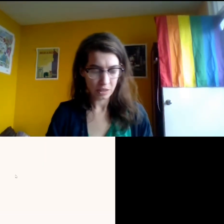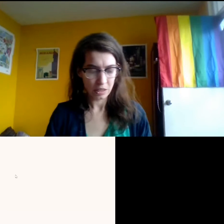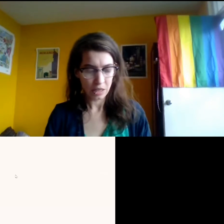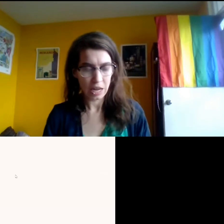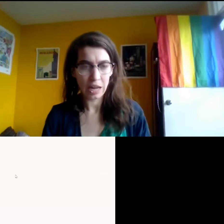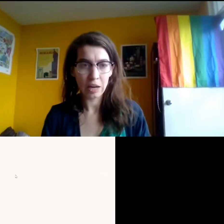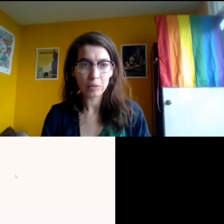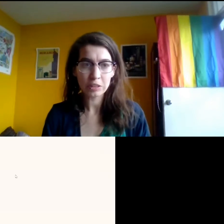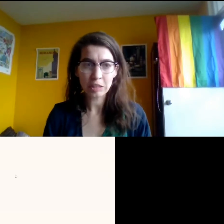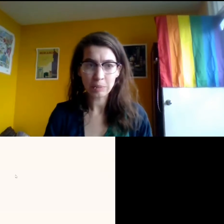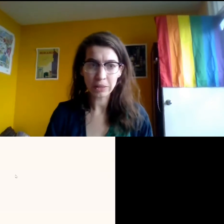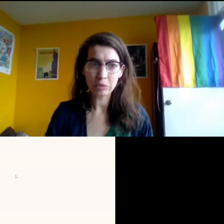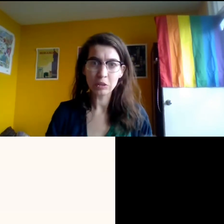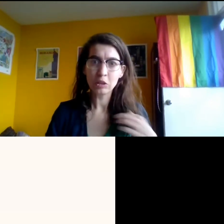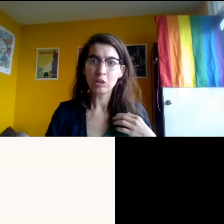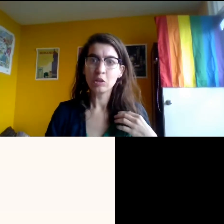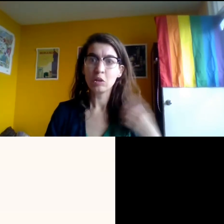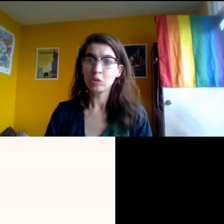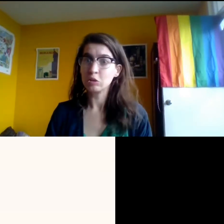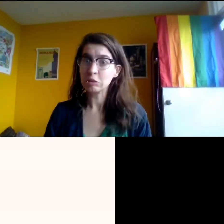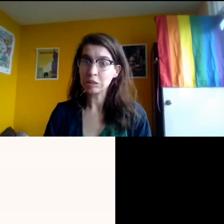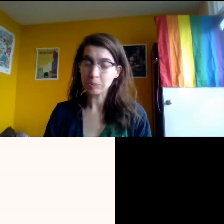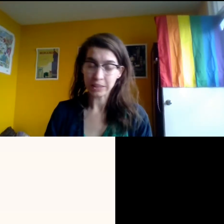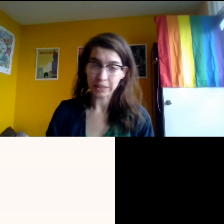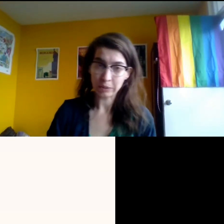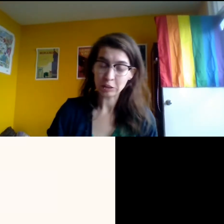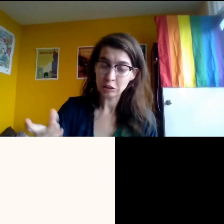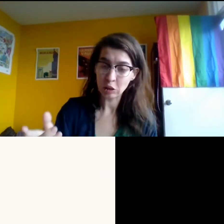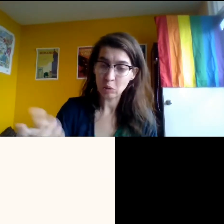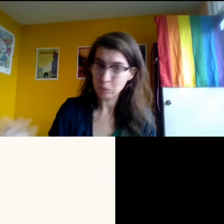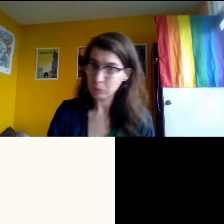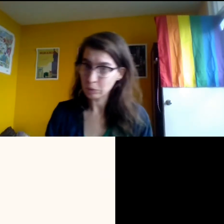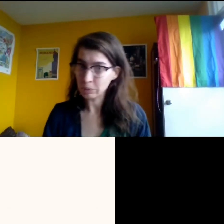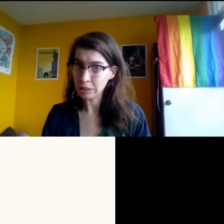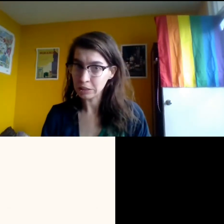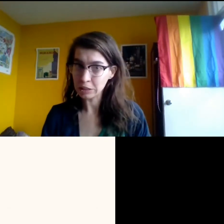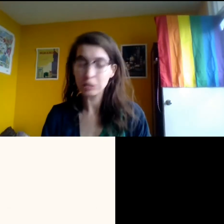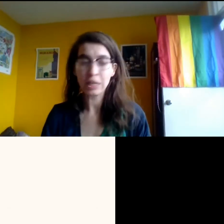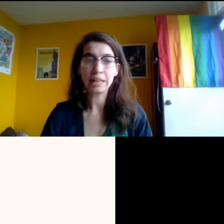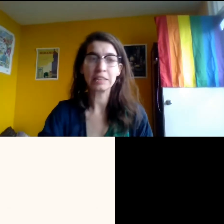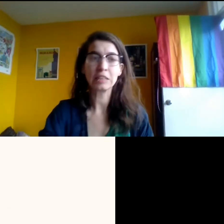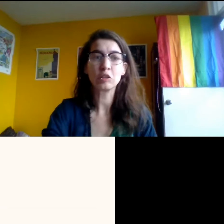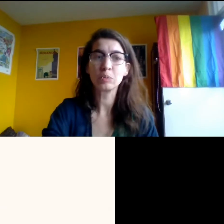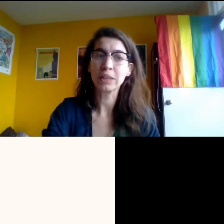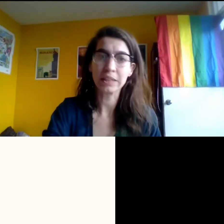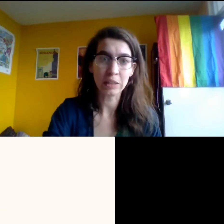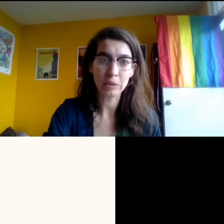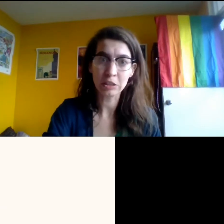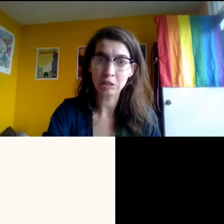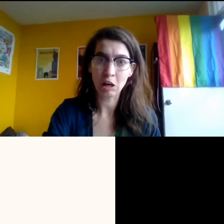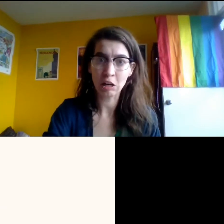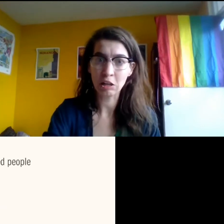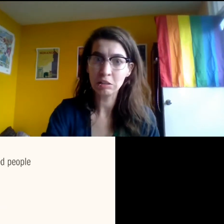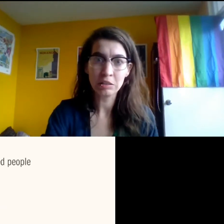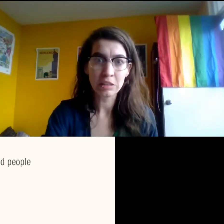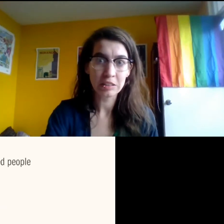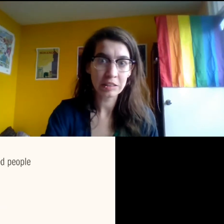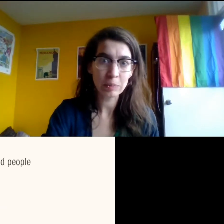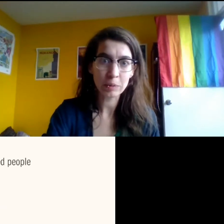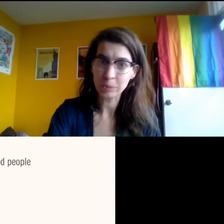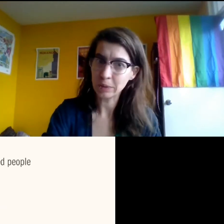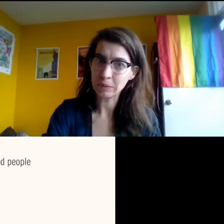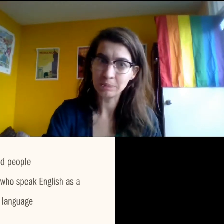so, uh, we're going to talk about who uses plain language. So people who might need access to plain language are